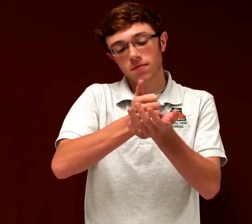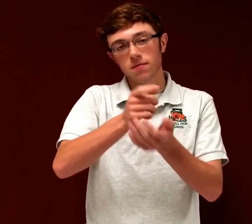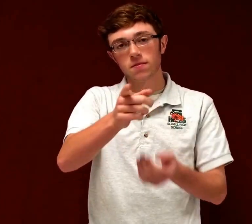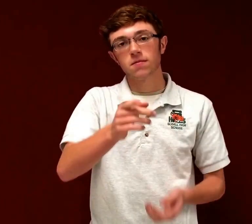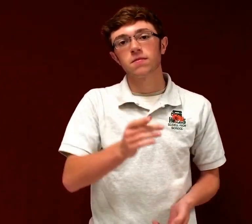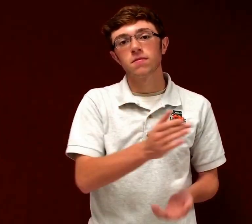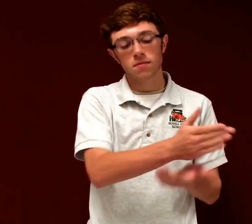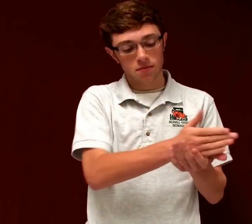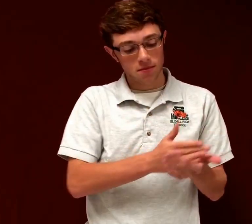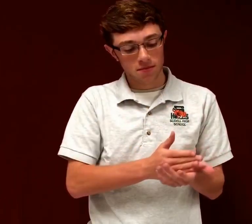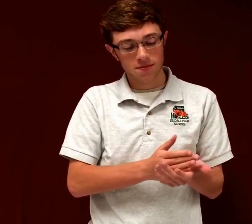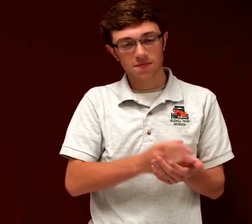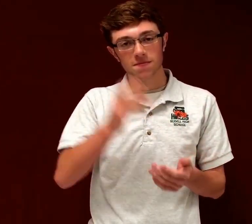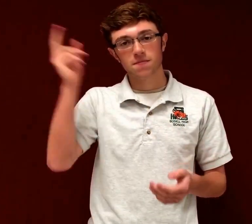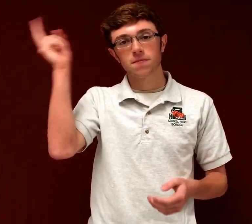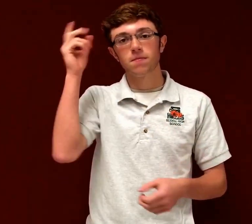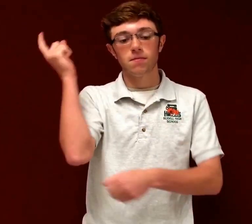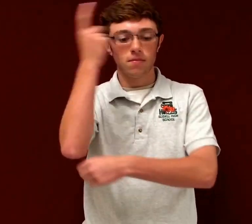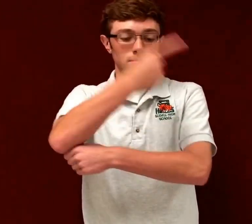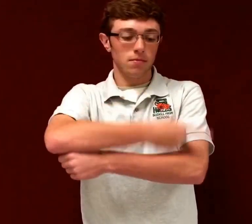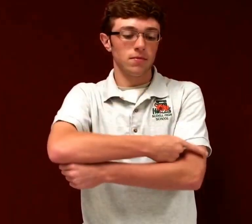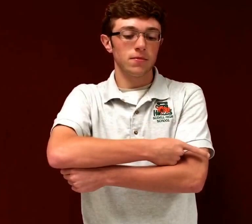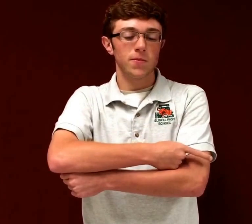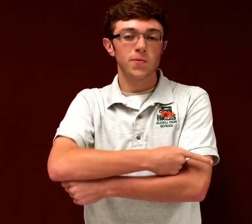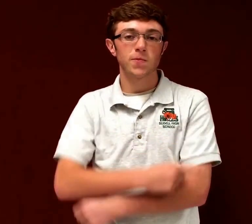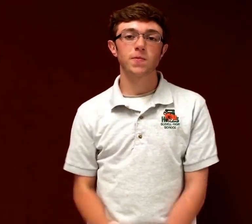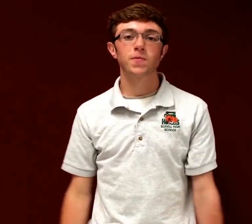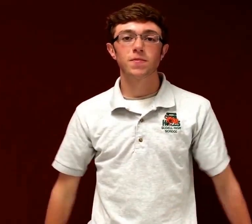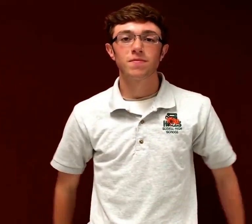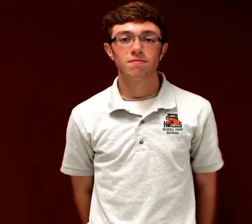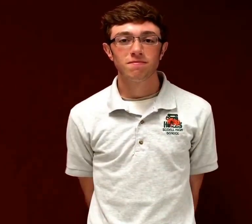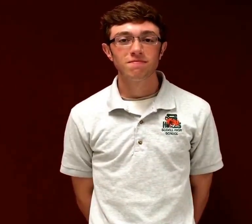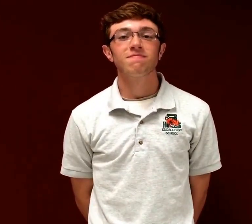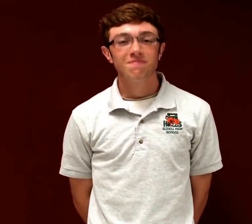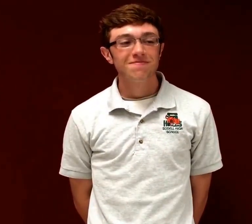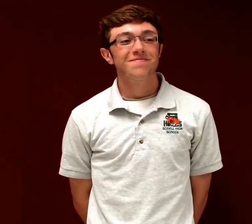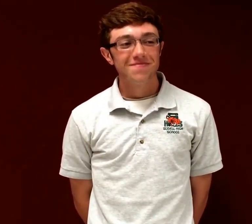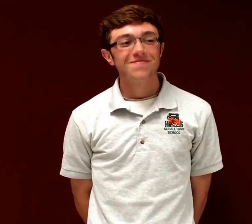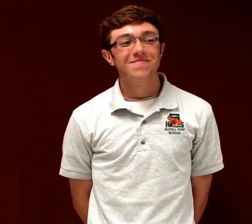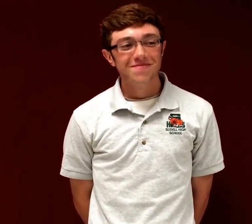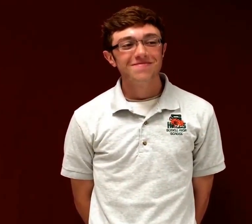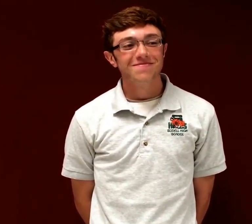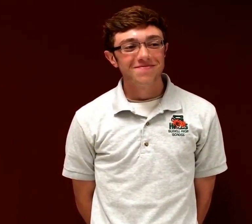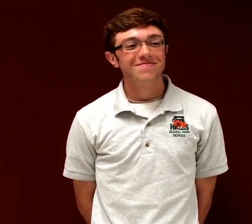help you some sunny day, I, it will.